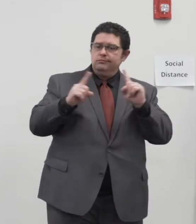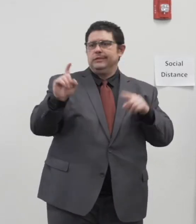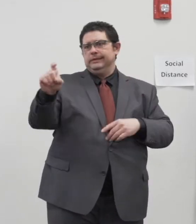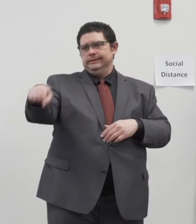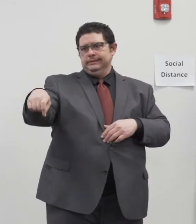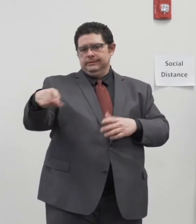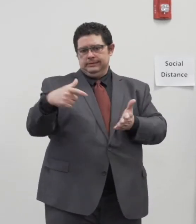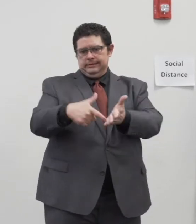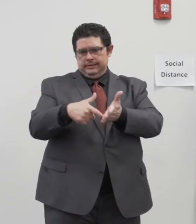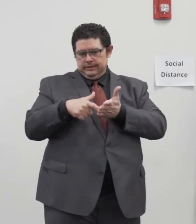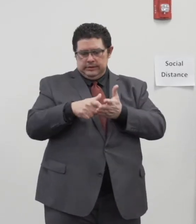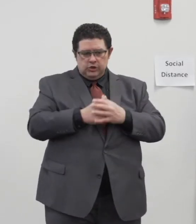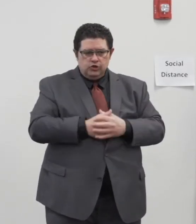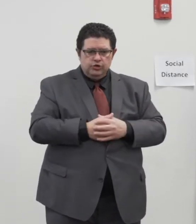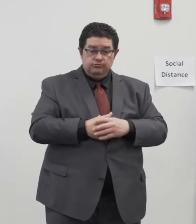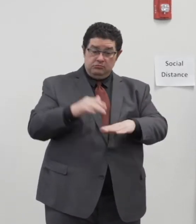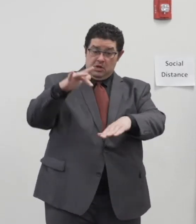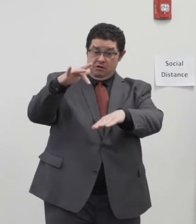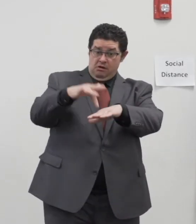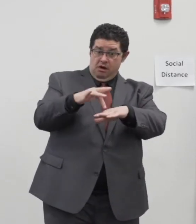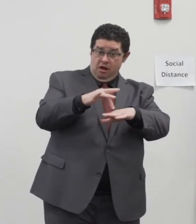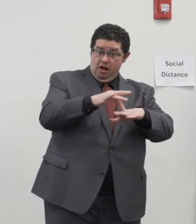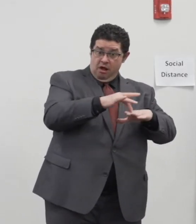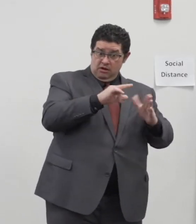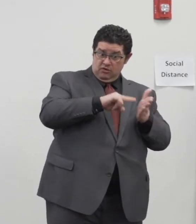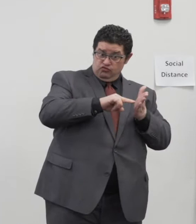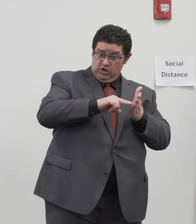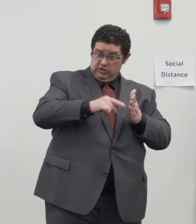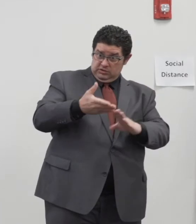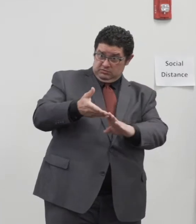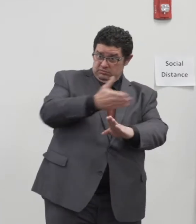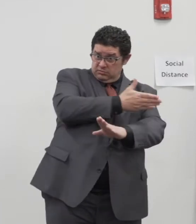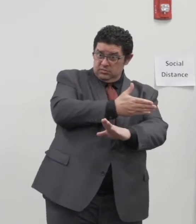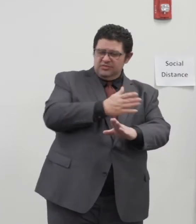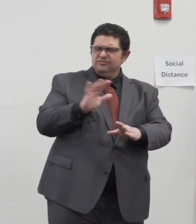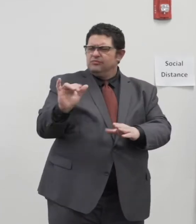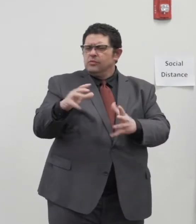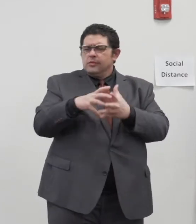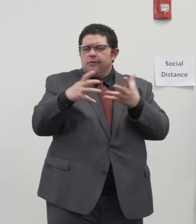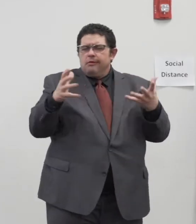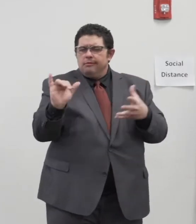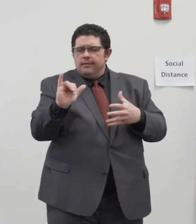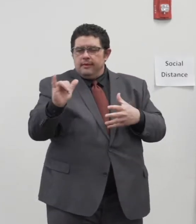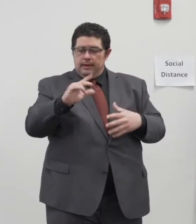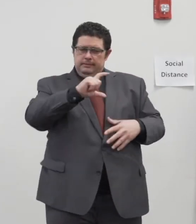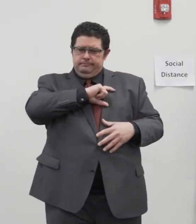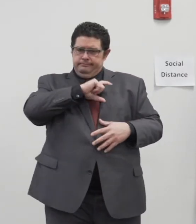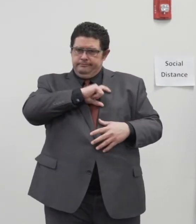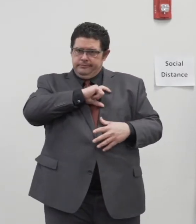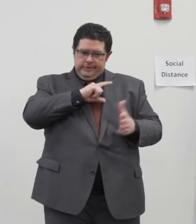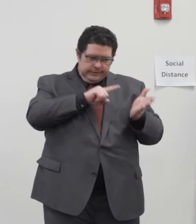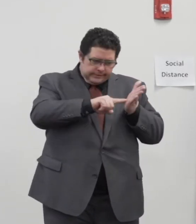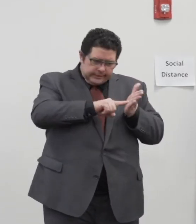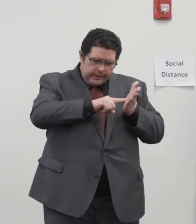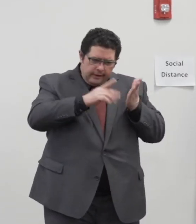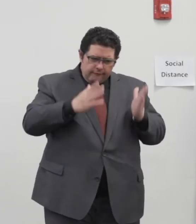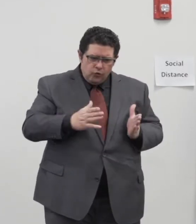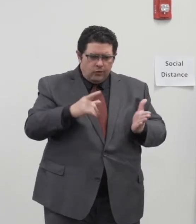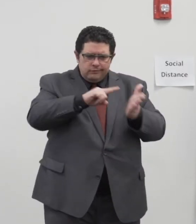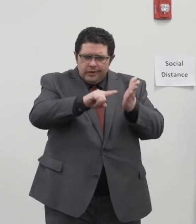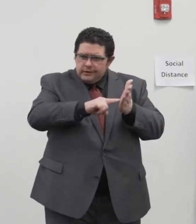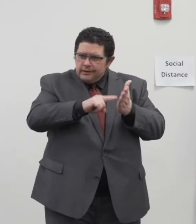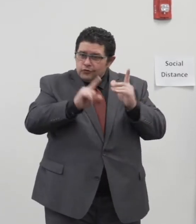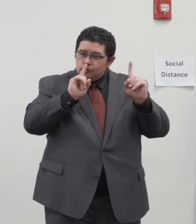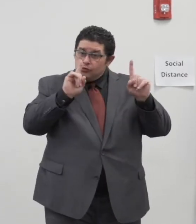In fact, contact tracing is much like the work of a police detective or an investigative reporter putting